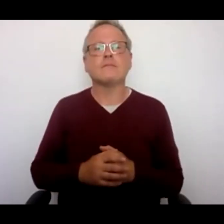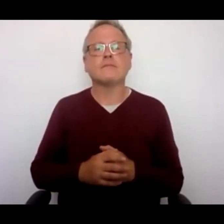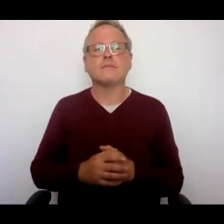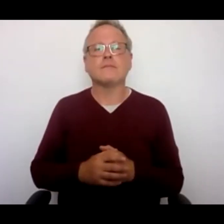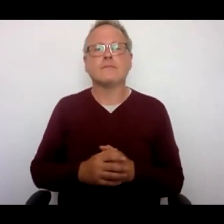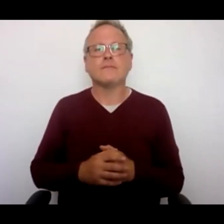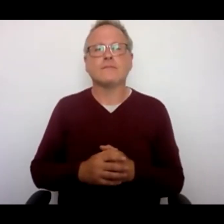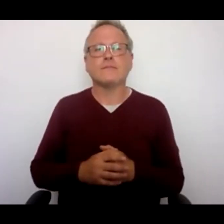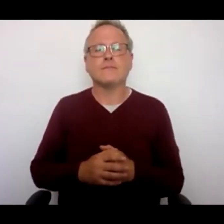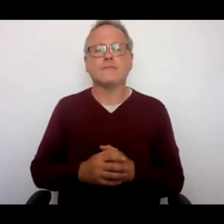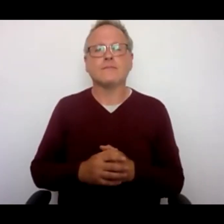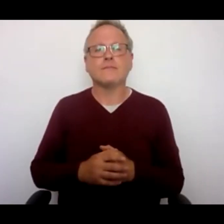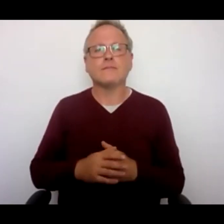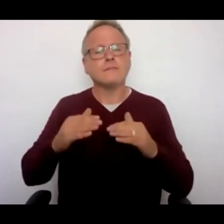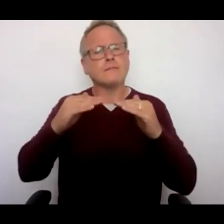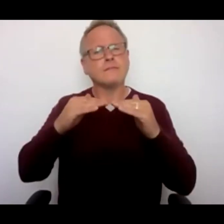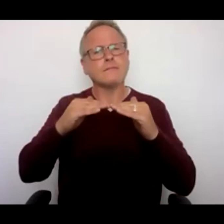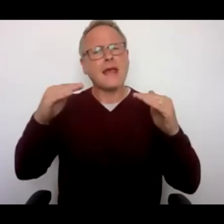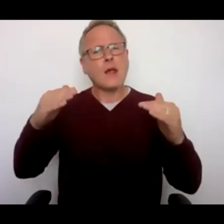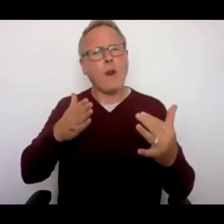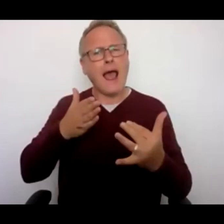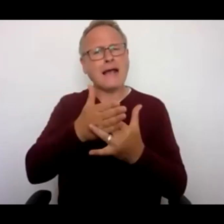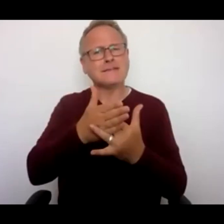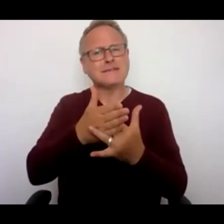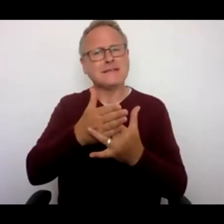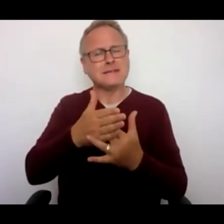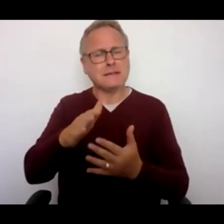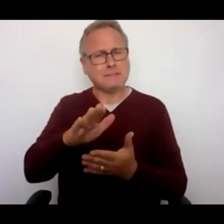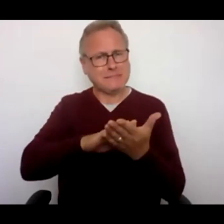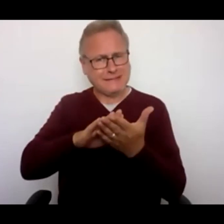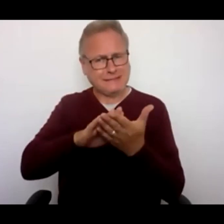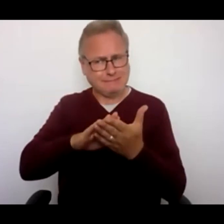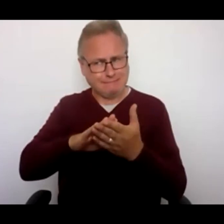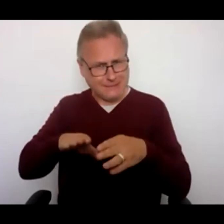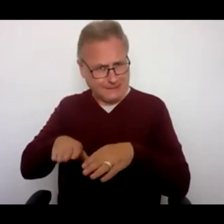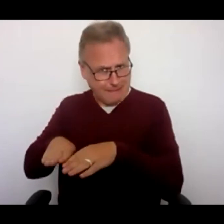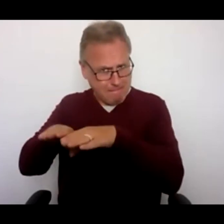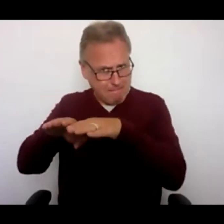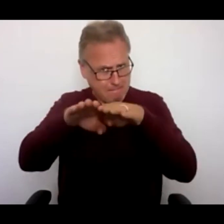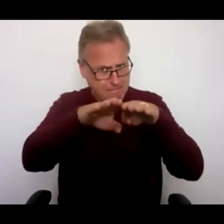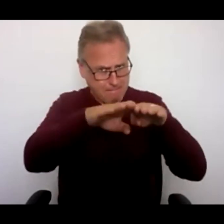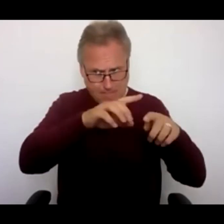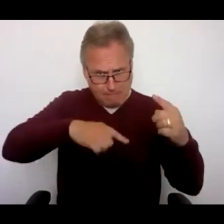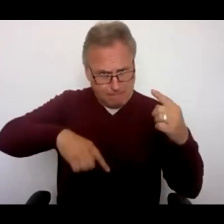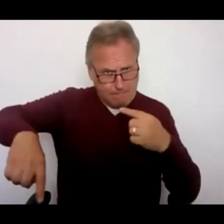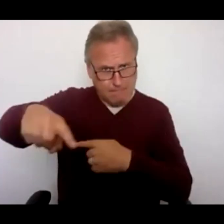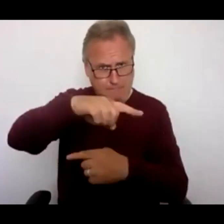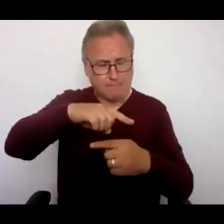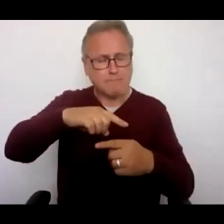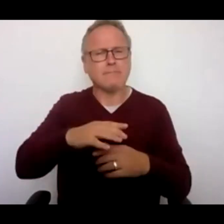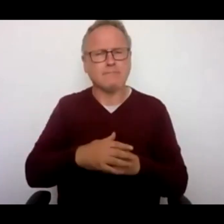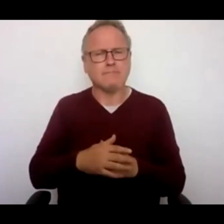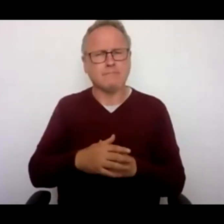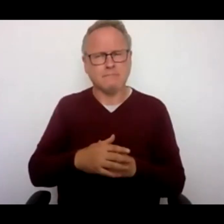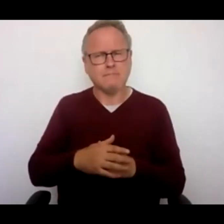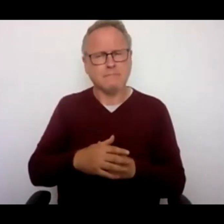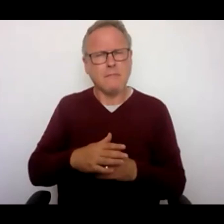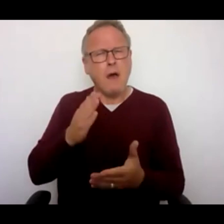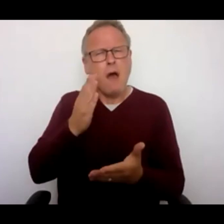Equal access is when something is the same for everyone. We need to keep people safe, but